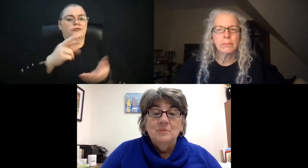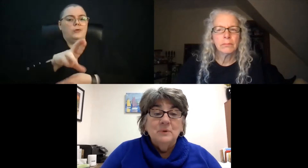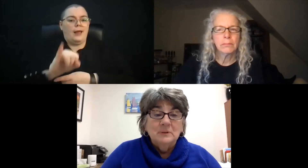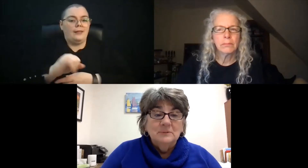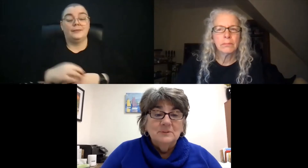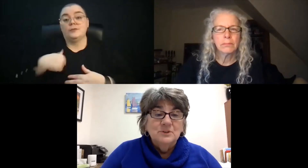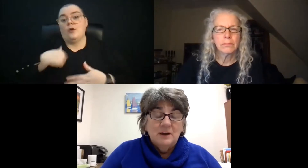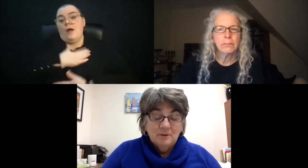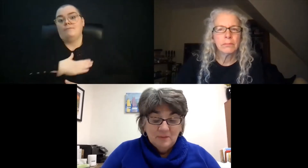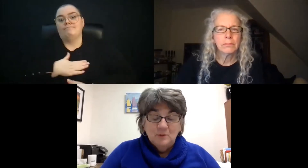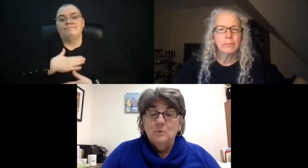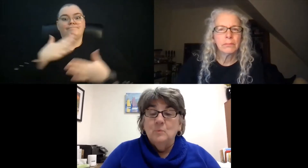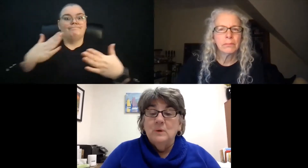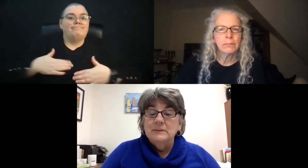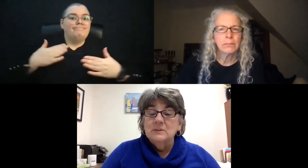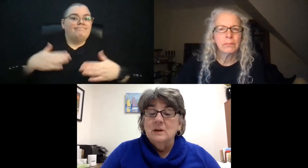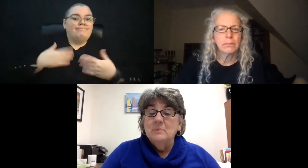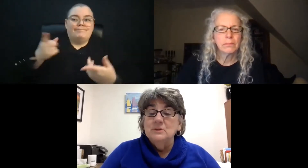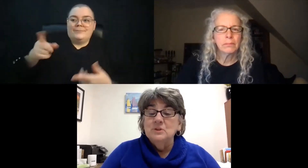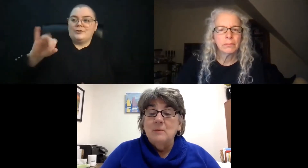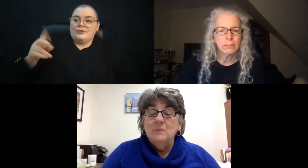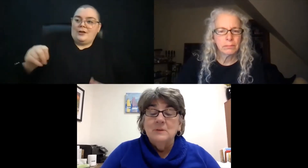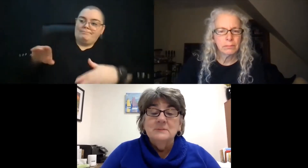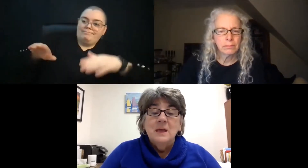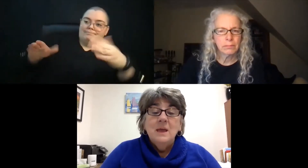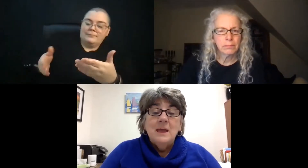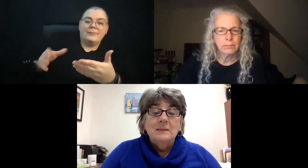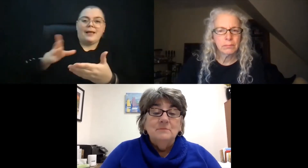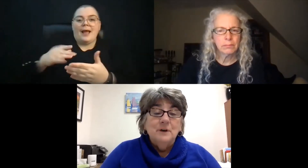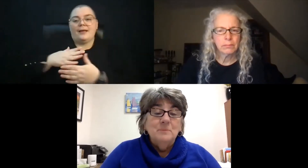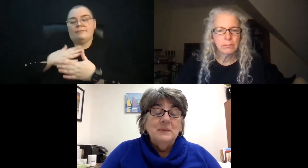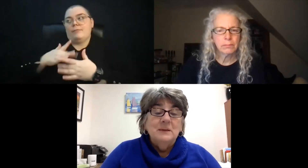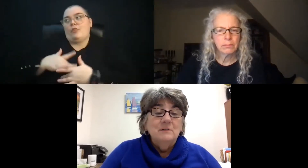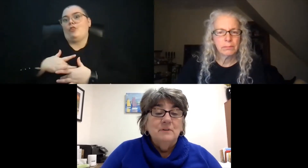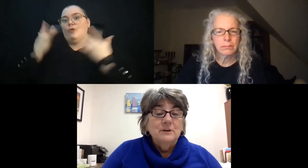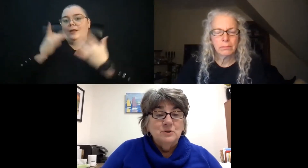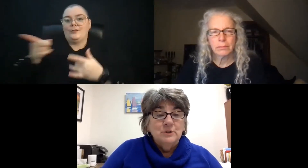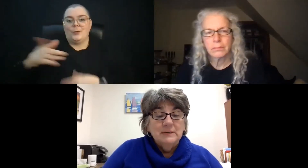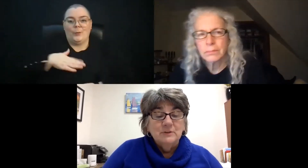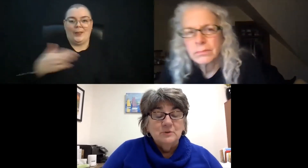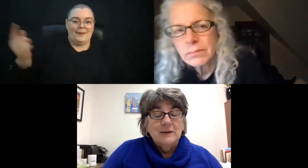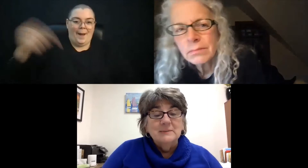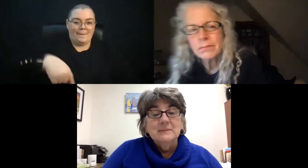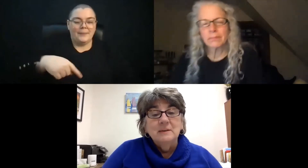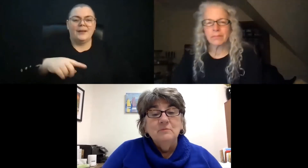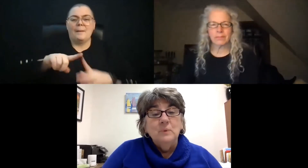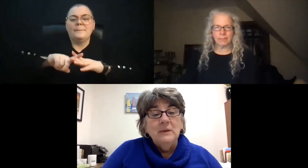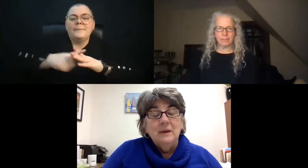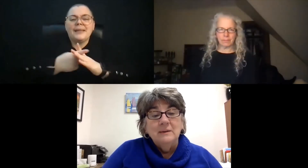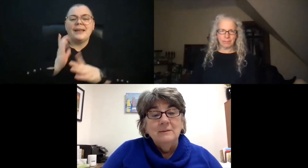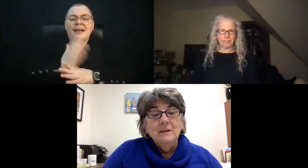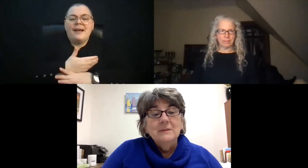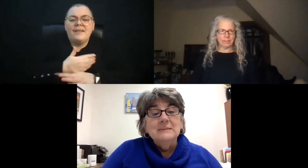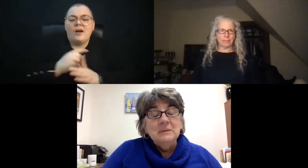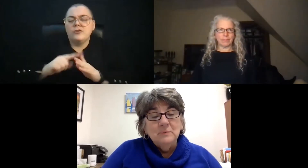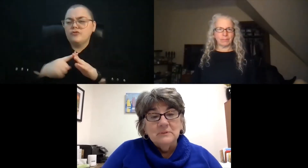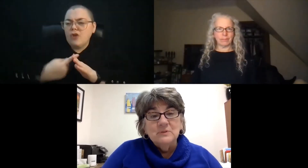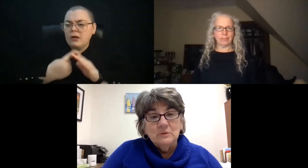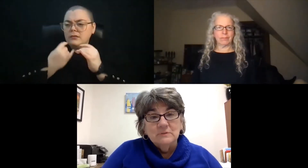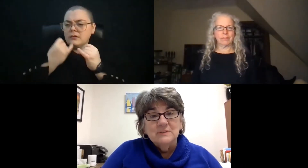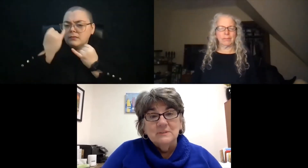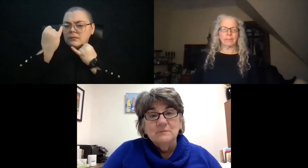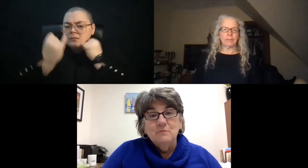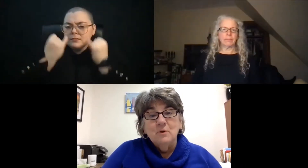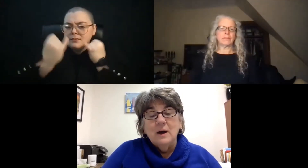And I'm thrilled, Sharon, that you were willing to come and chat with us at the very beginning of our journey to try to see if we can deepen